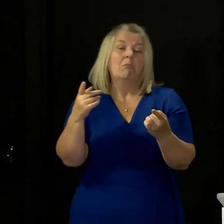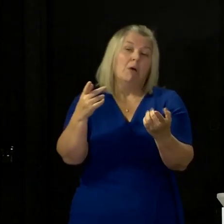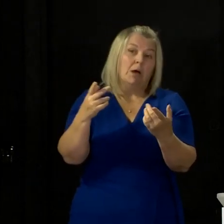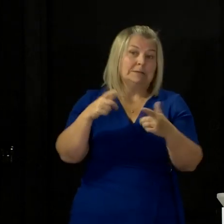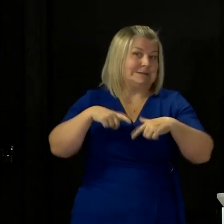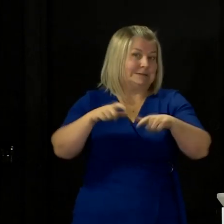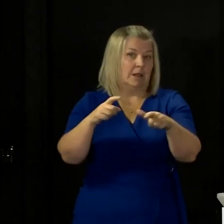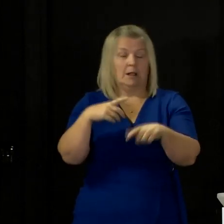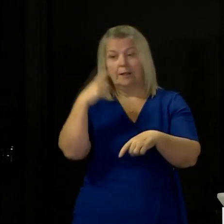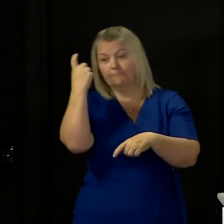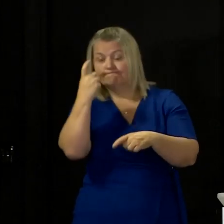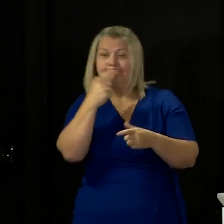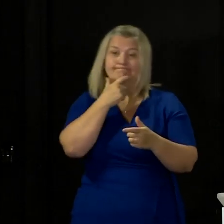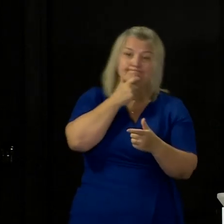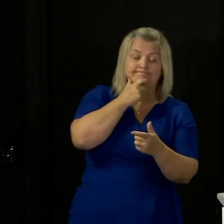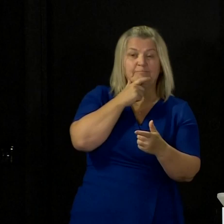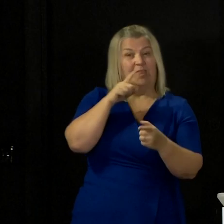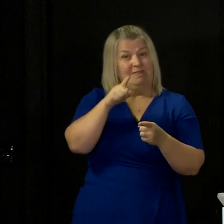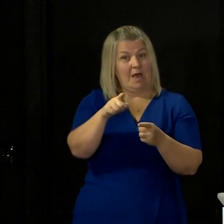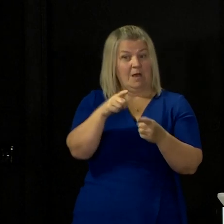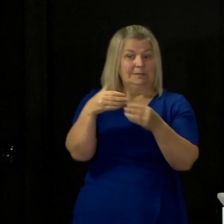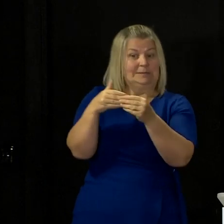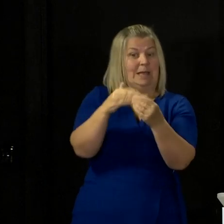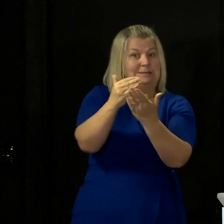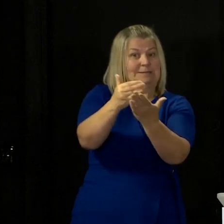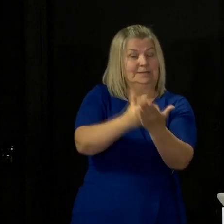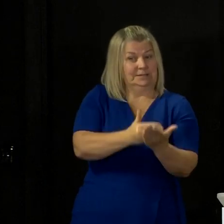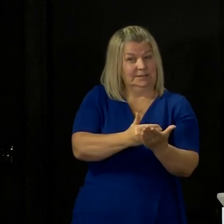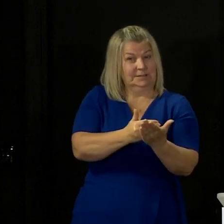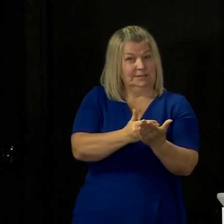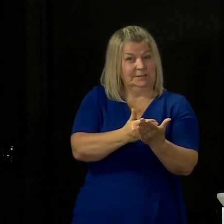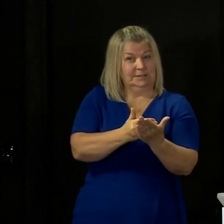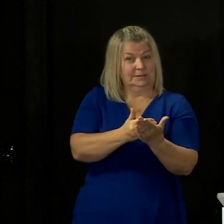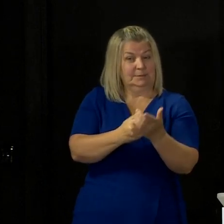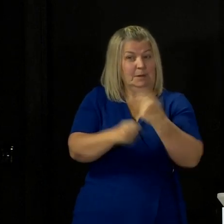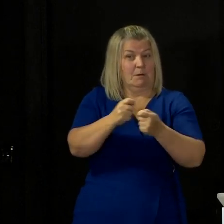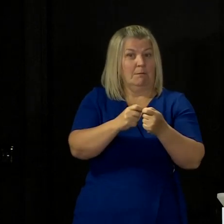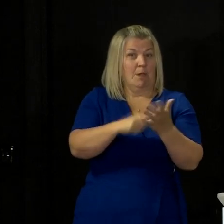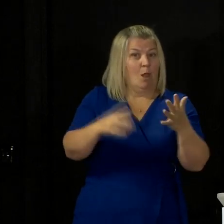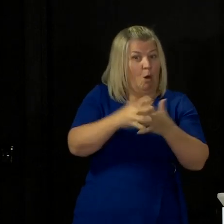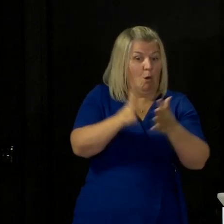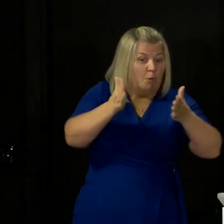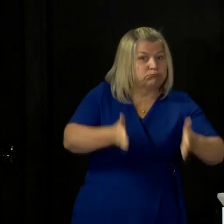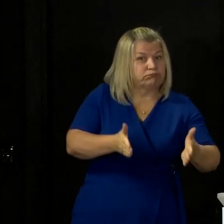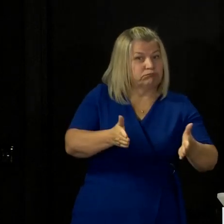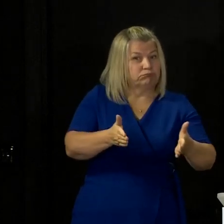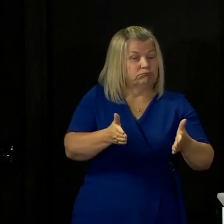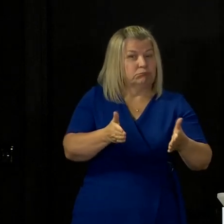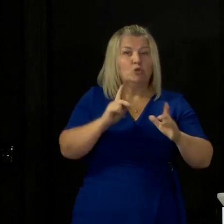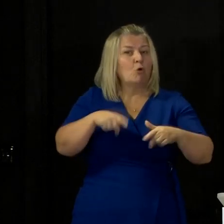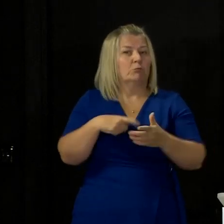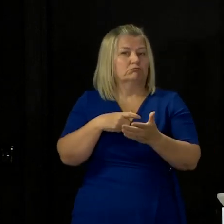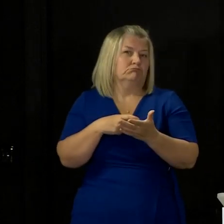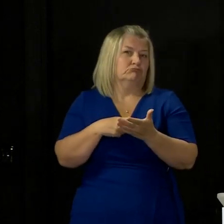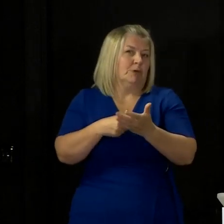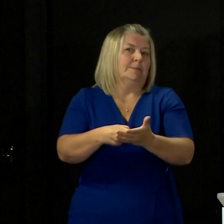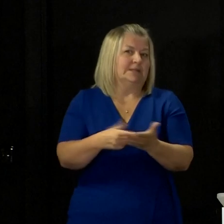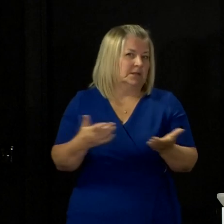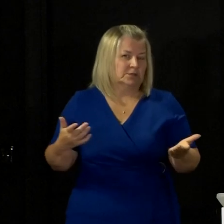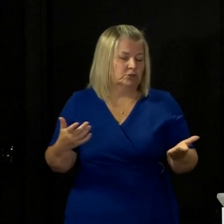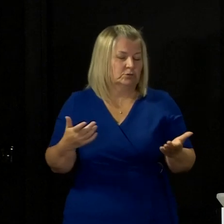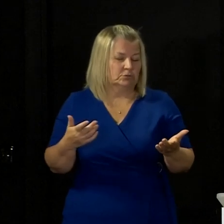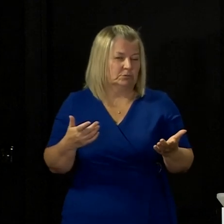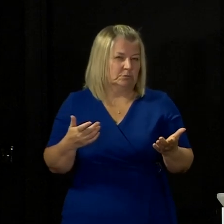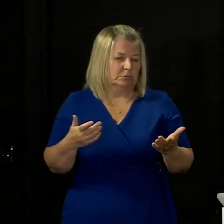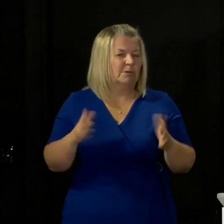if necessary moving aspects of guidance into regulation but as soon as we have those statistics we will make them available